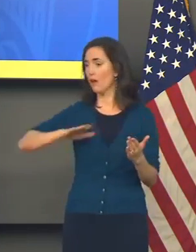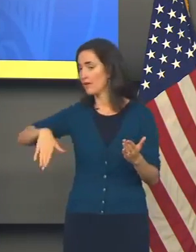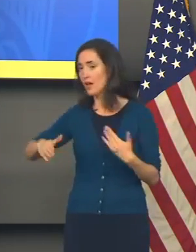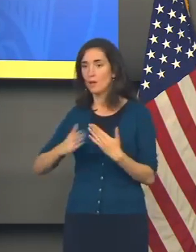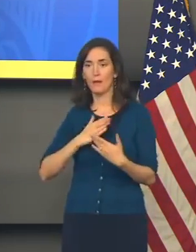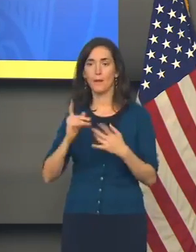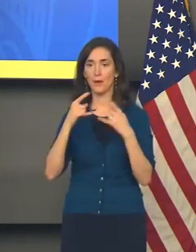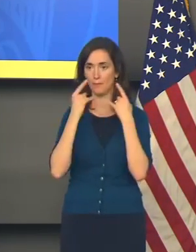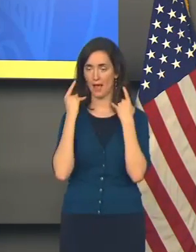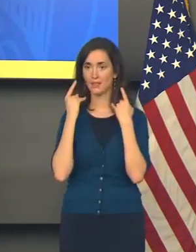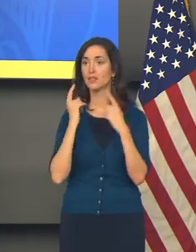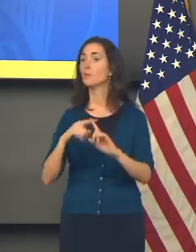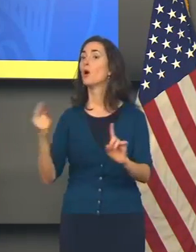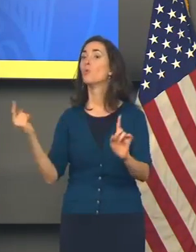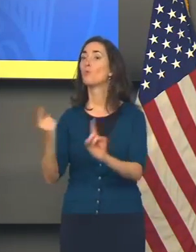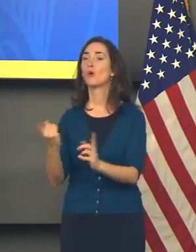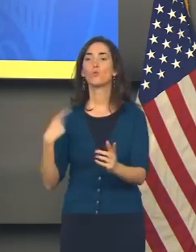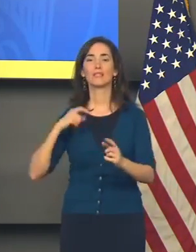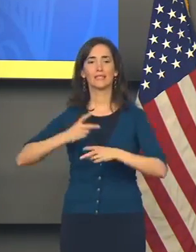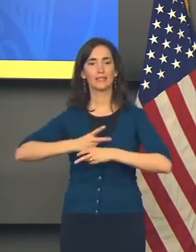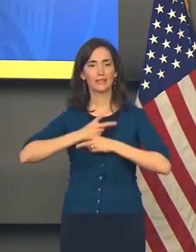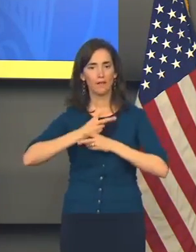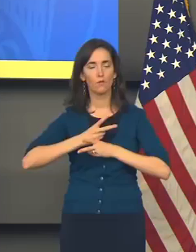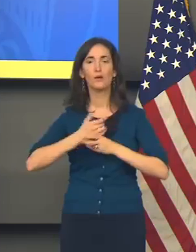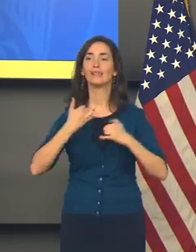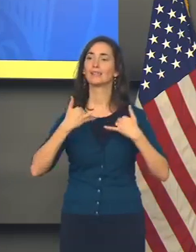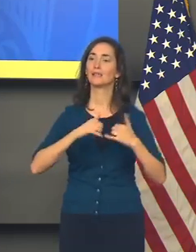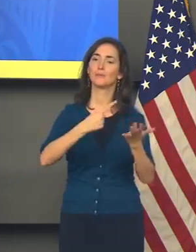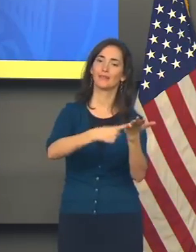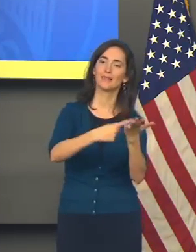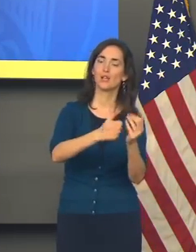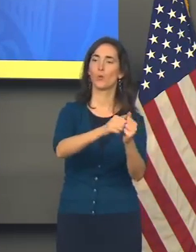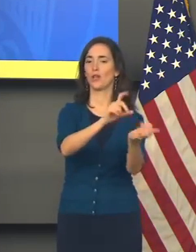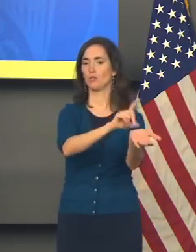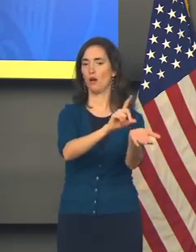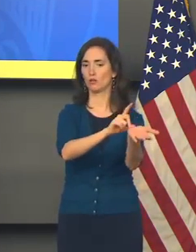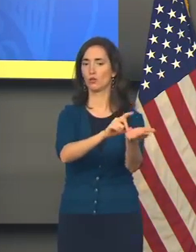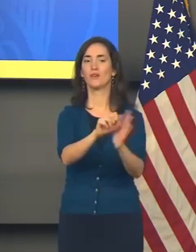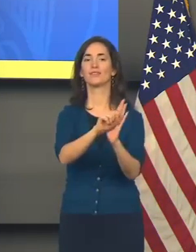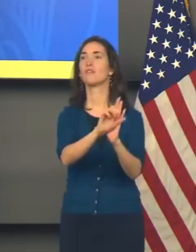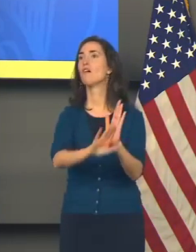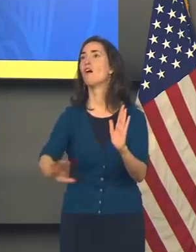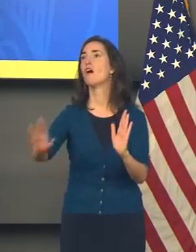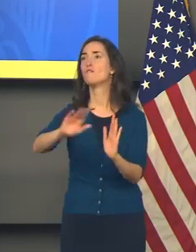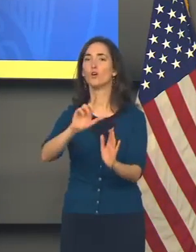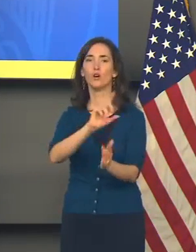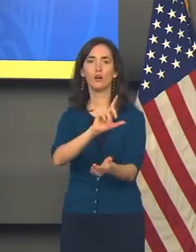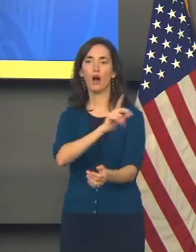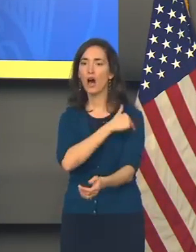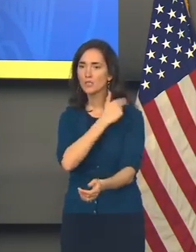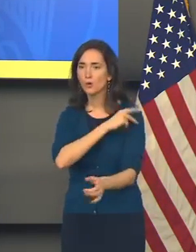careful look, continue to consult with doctors and hospitals around the state of Louisiana.